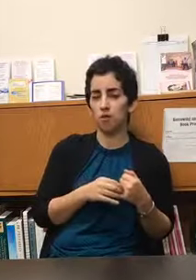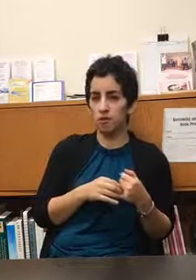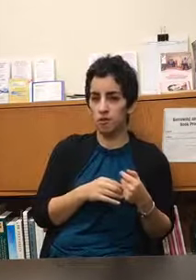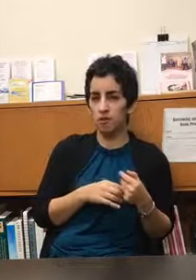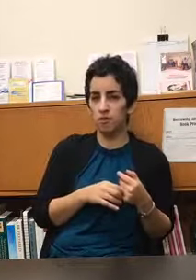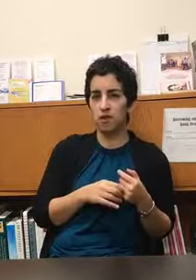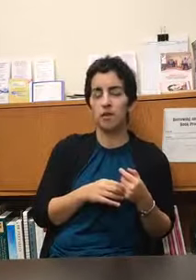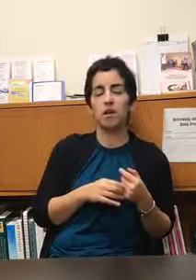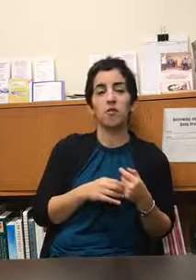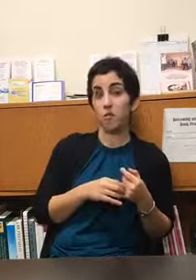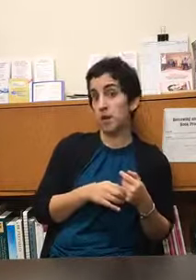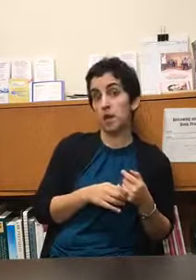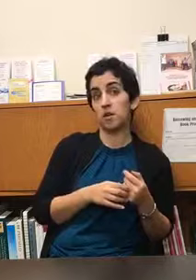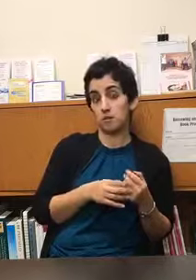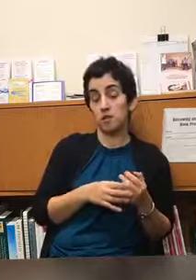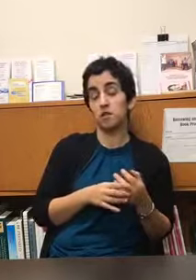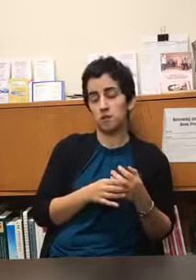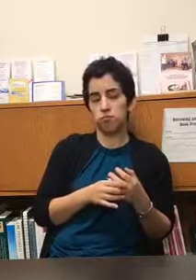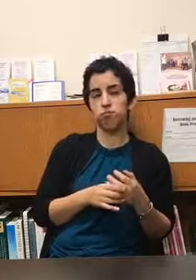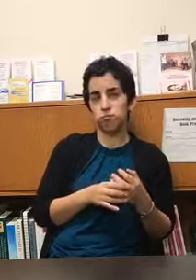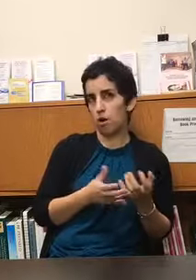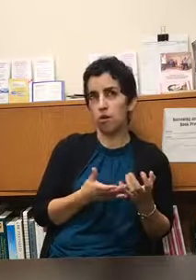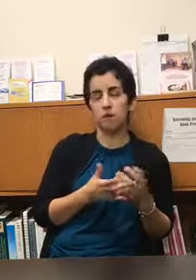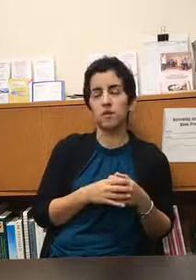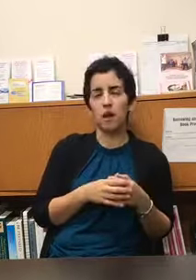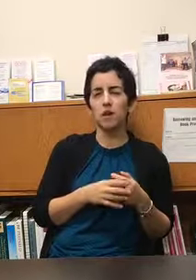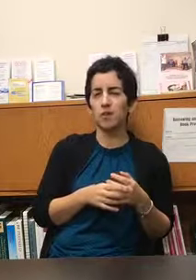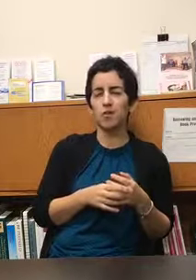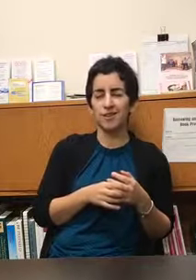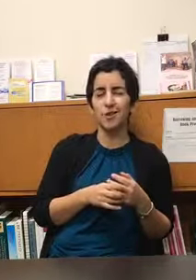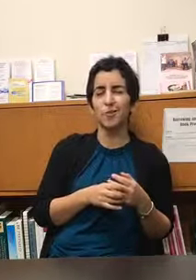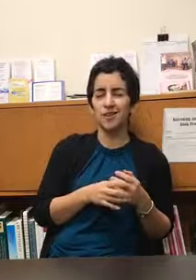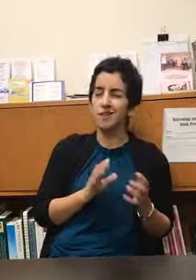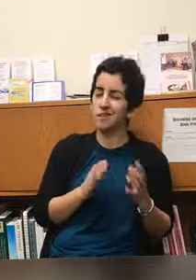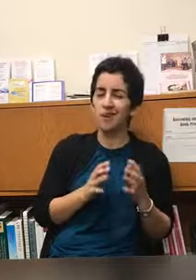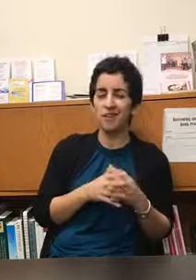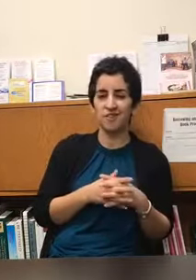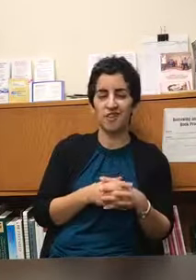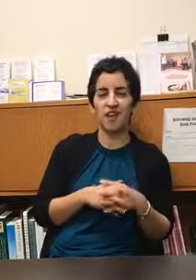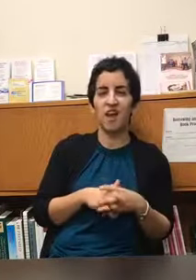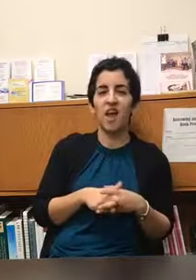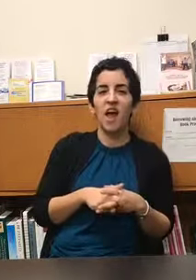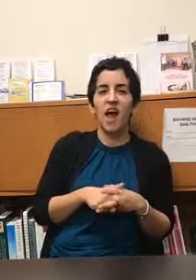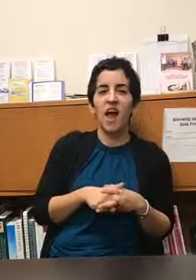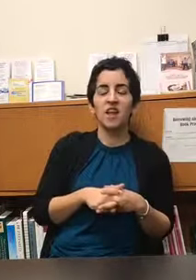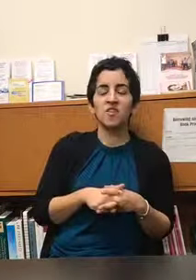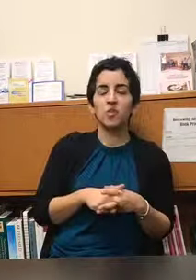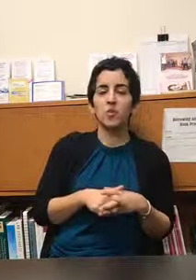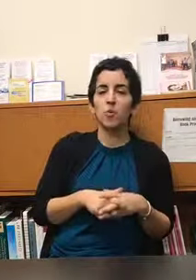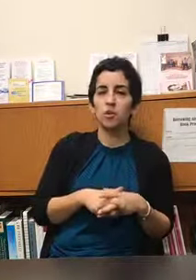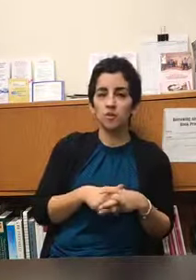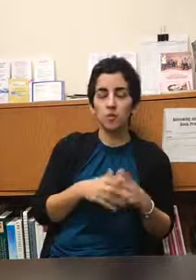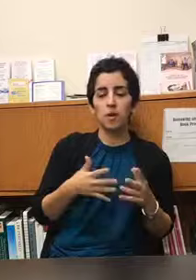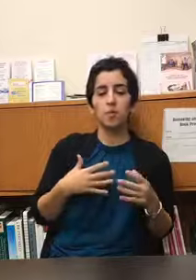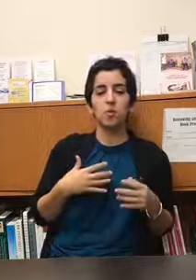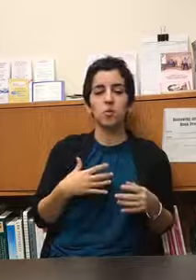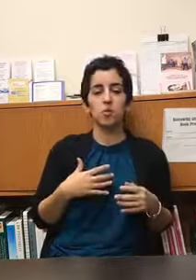for me it's hard it's gotten a little easier but it's still challenging and so if you're one of those people who